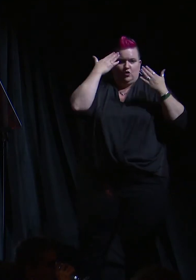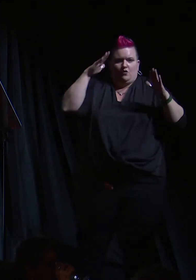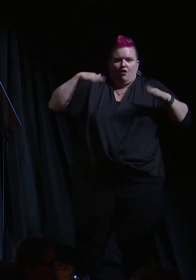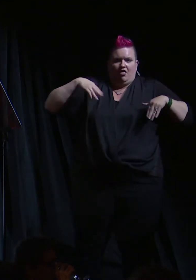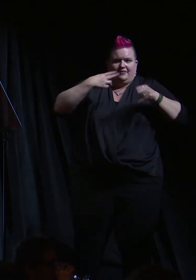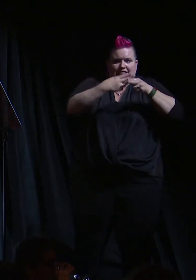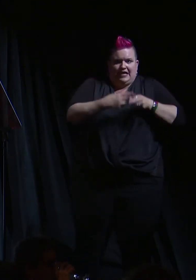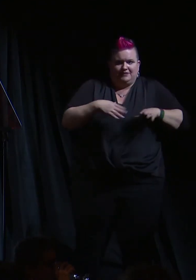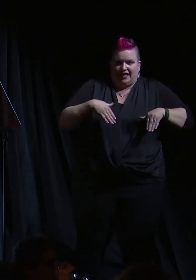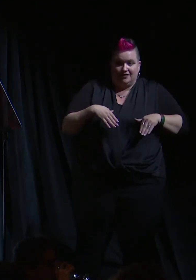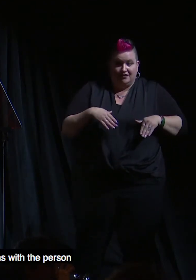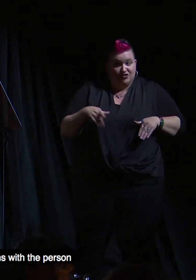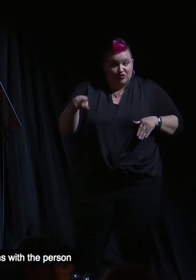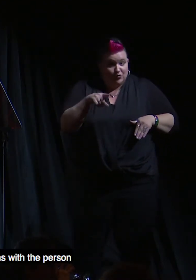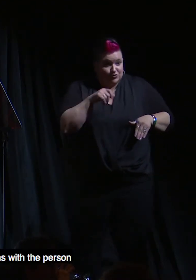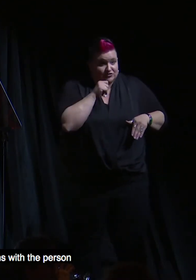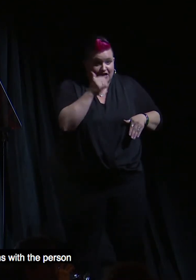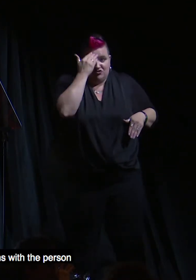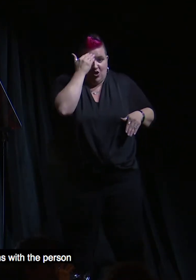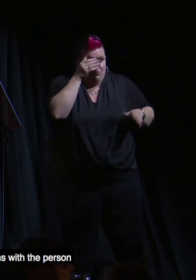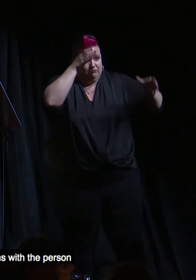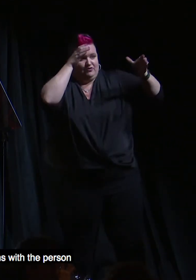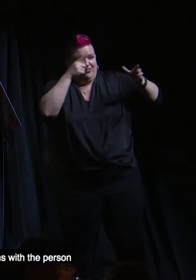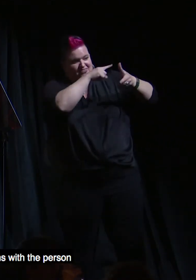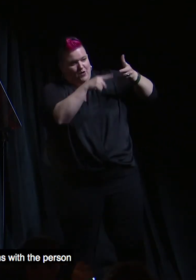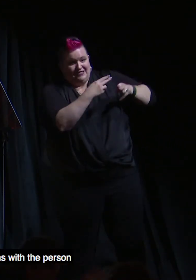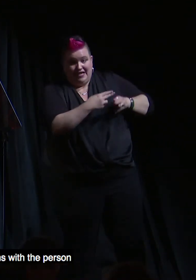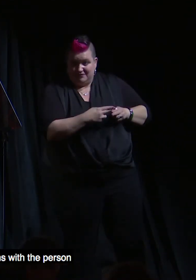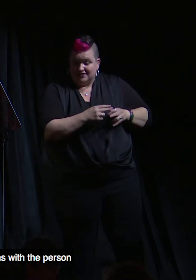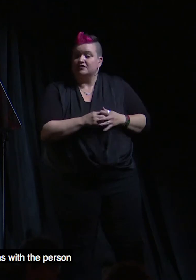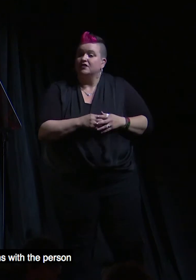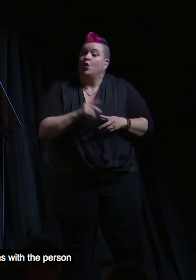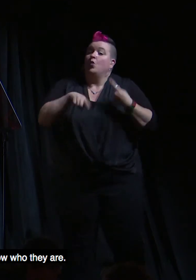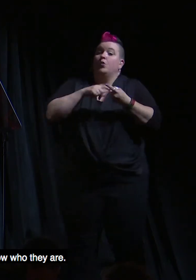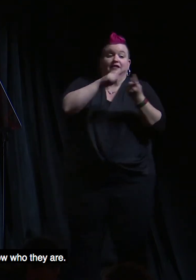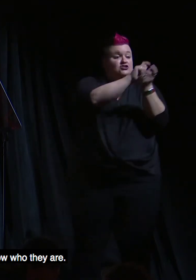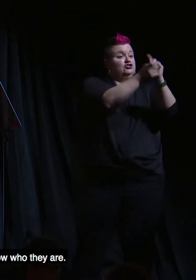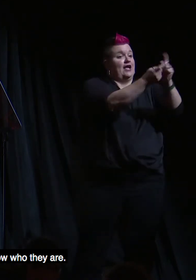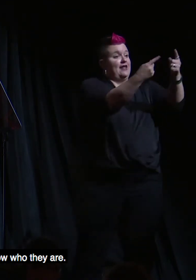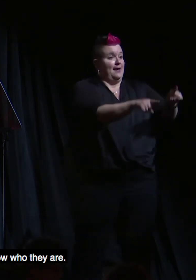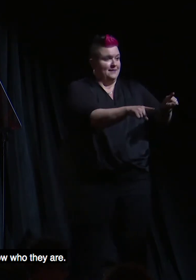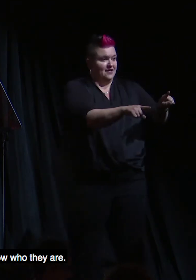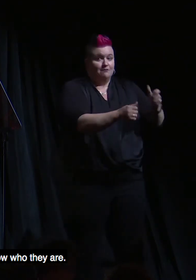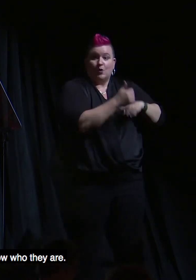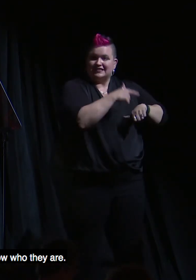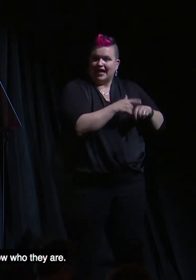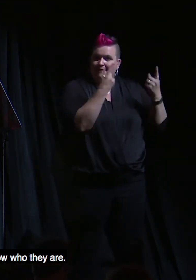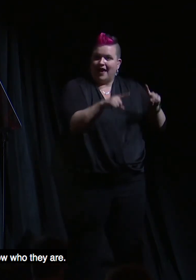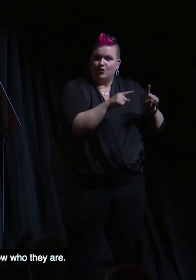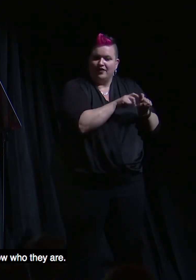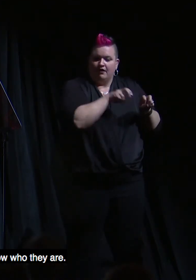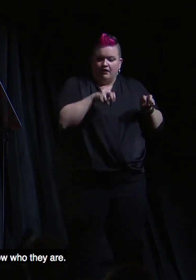because you shouldn't. Because when change happens, it happens with the person sitting next to us,